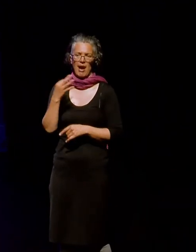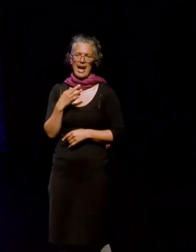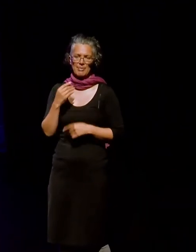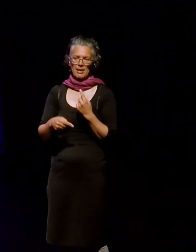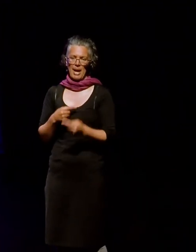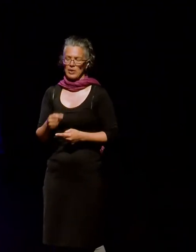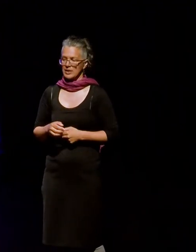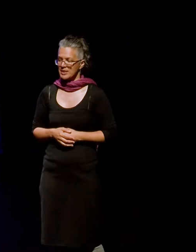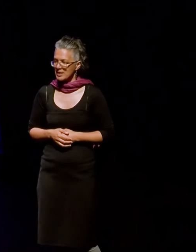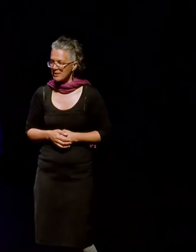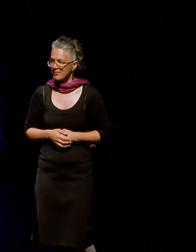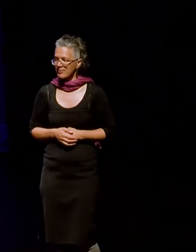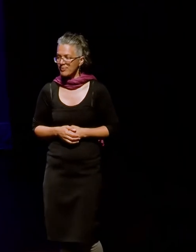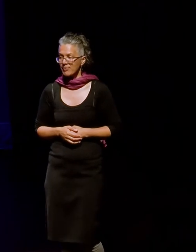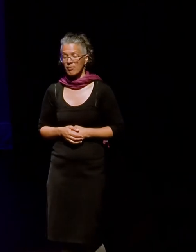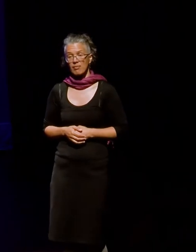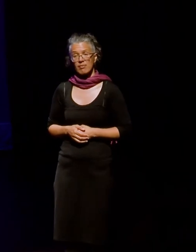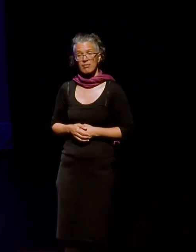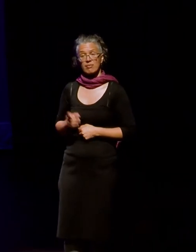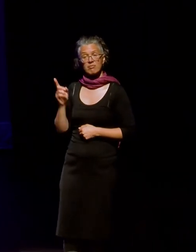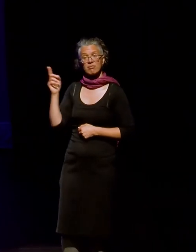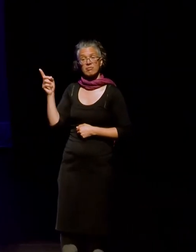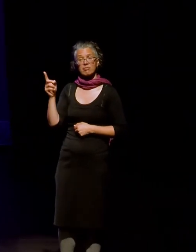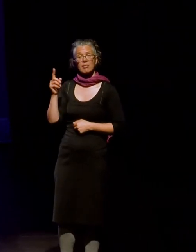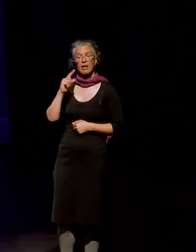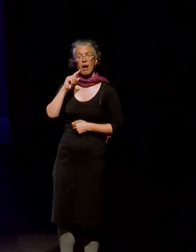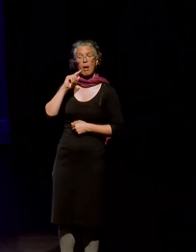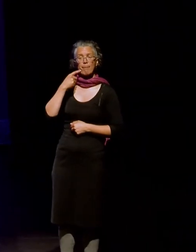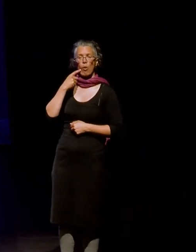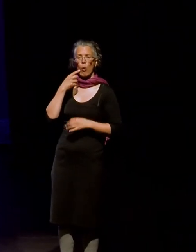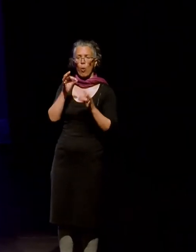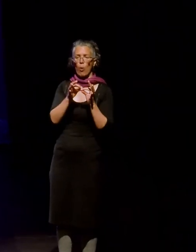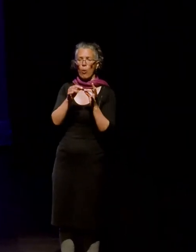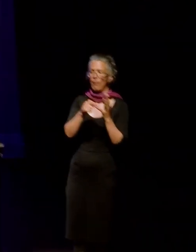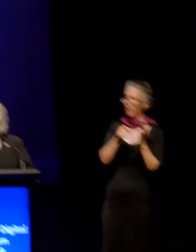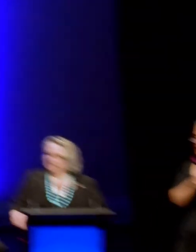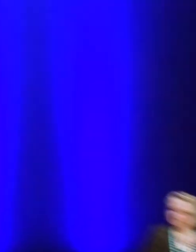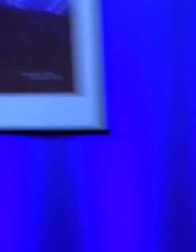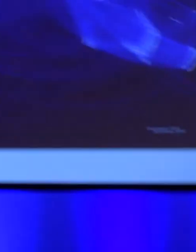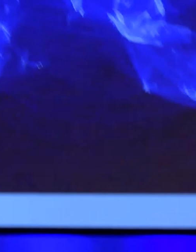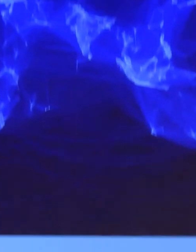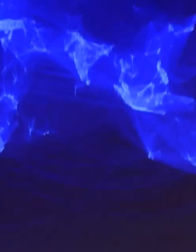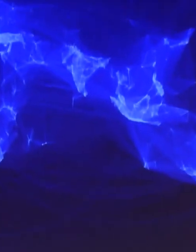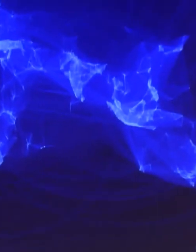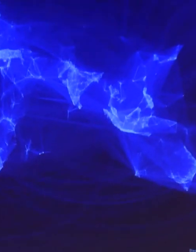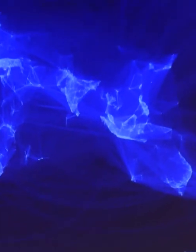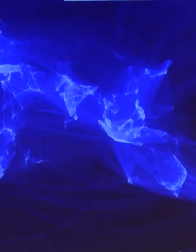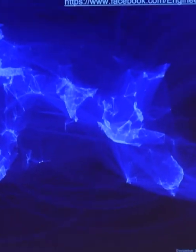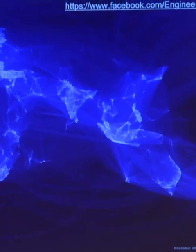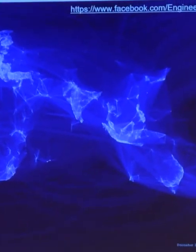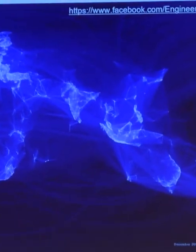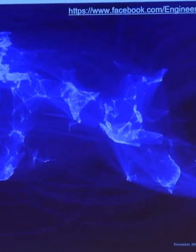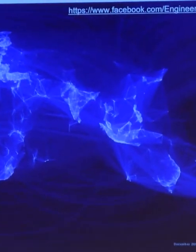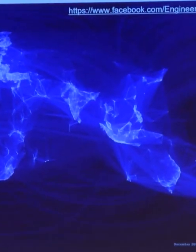So this is, if you're unfamiliar with it, Paul Butler's Facebook friend visualisation from 2010. It's a Facebook